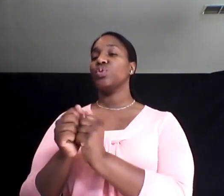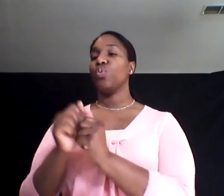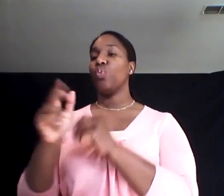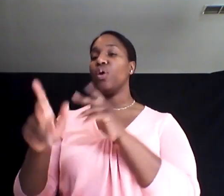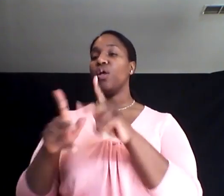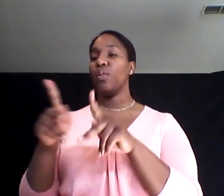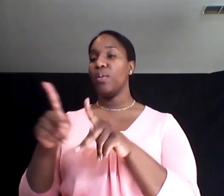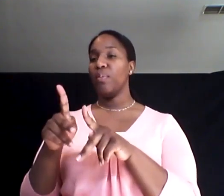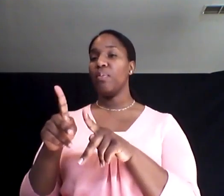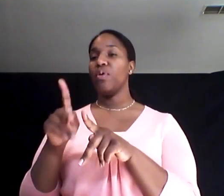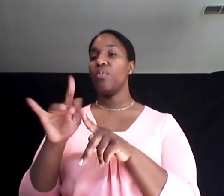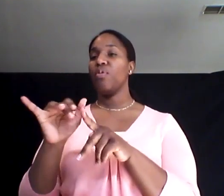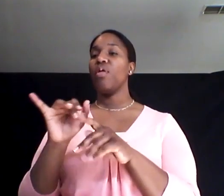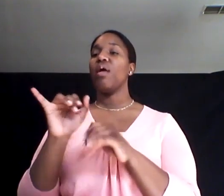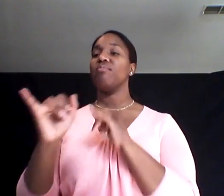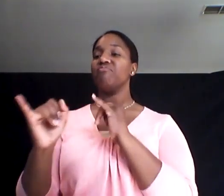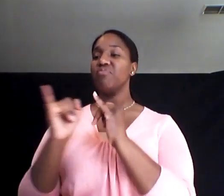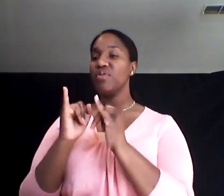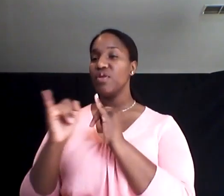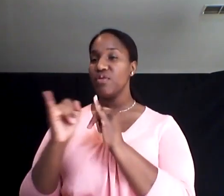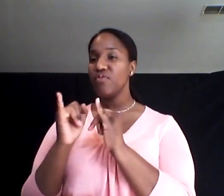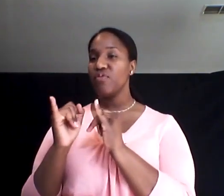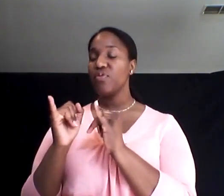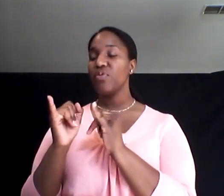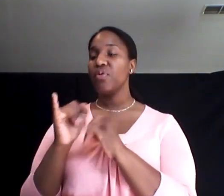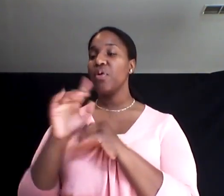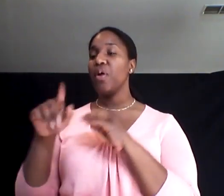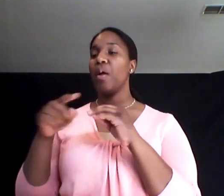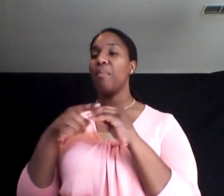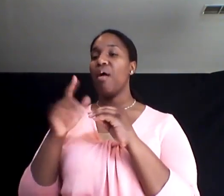see what all classes I need there.